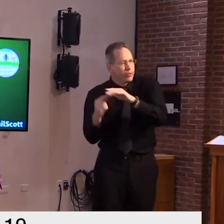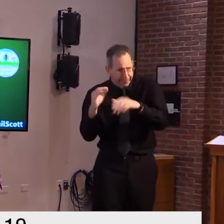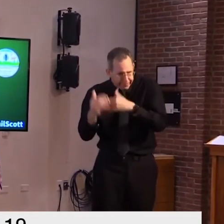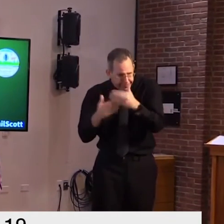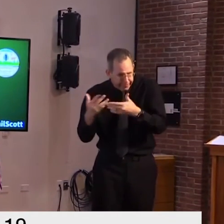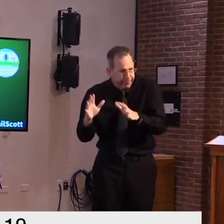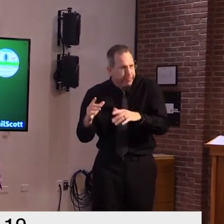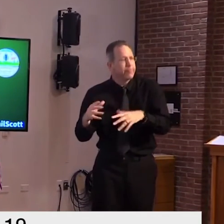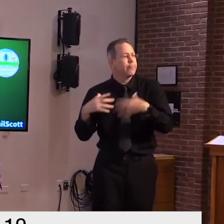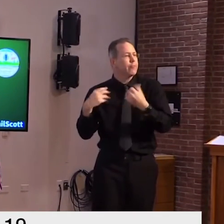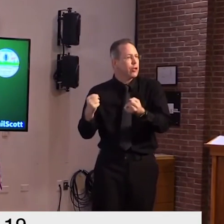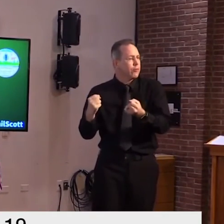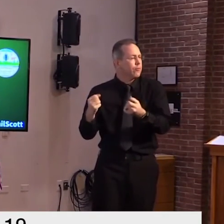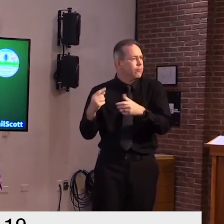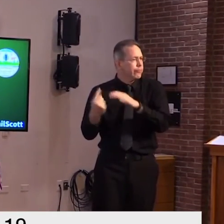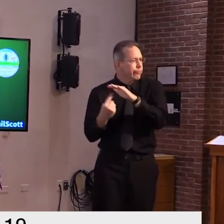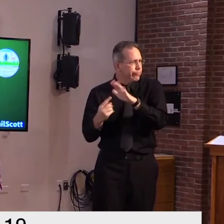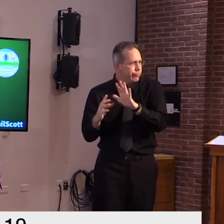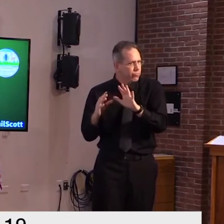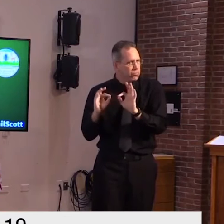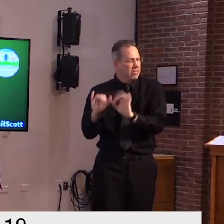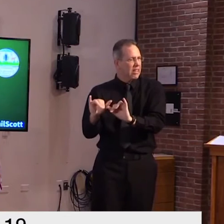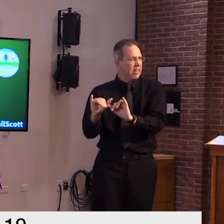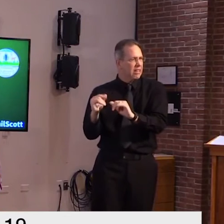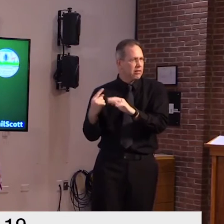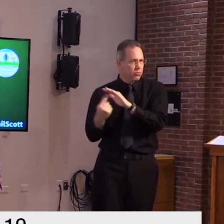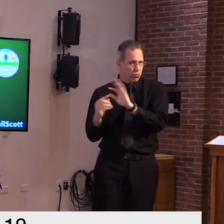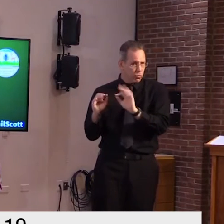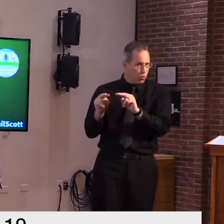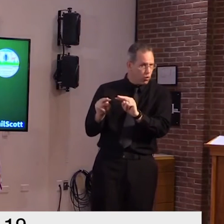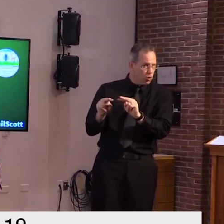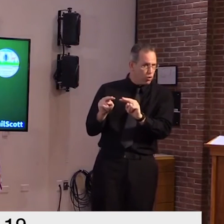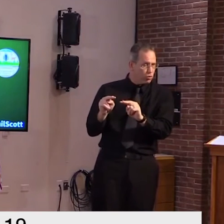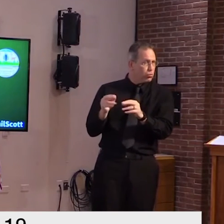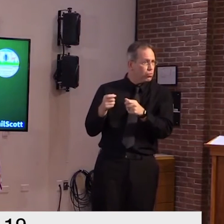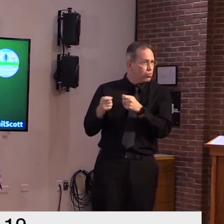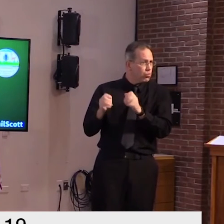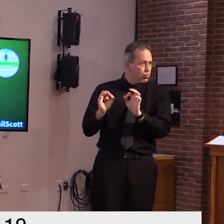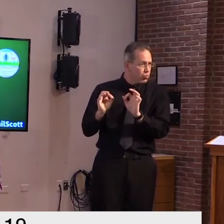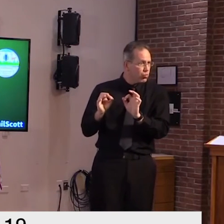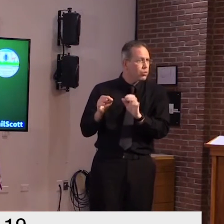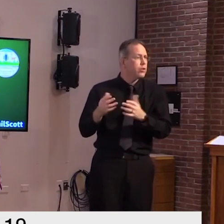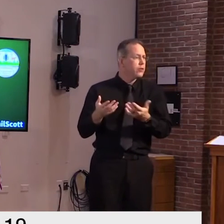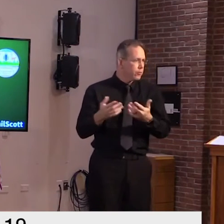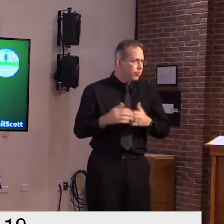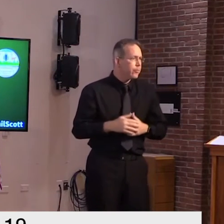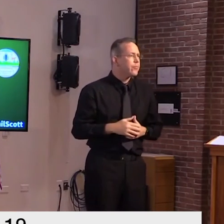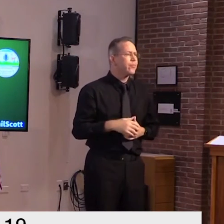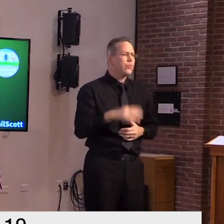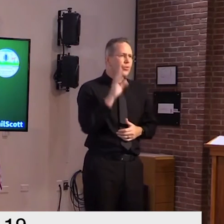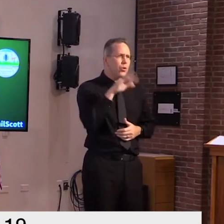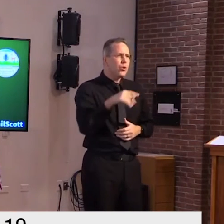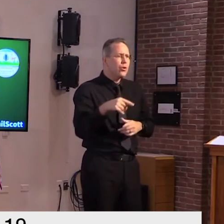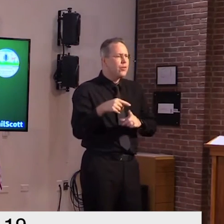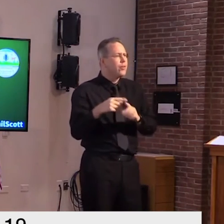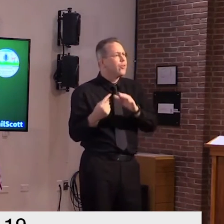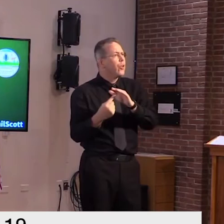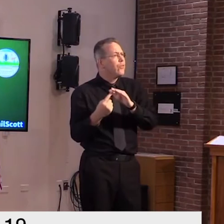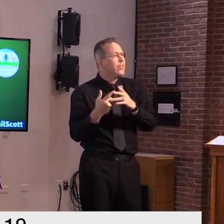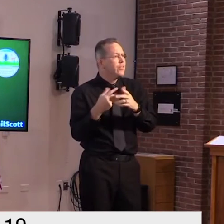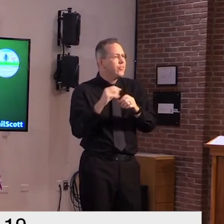is from the outside not from the inside that is why the quarantine